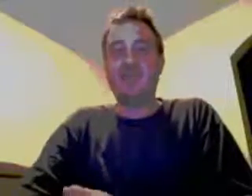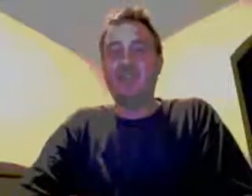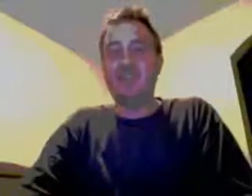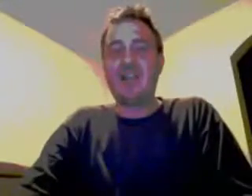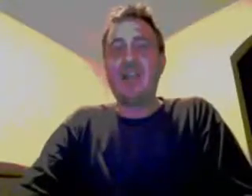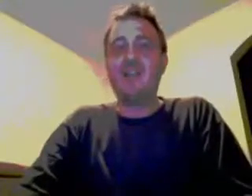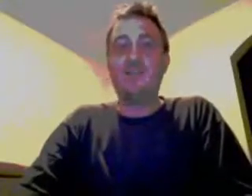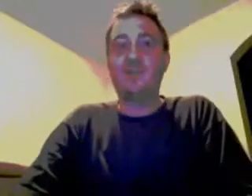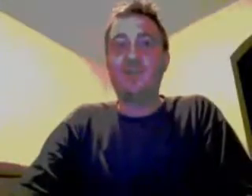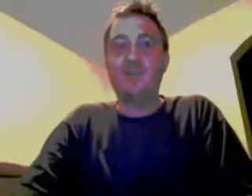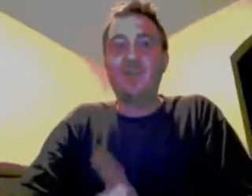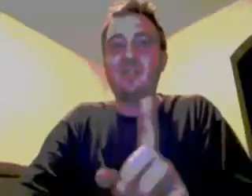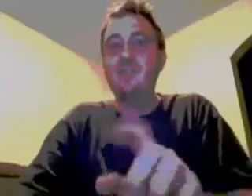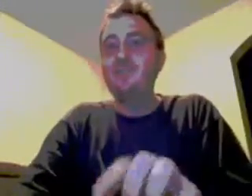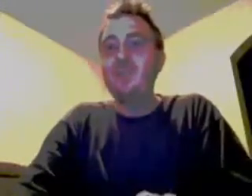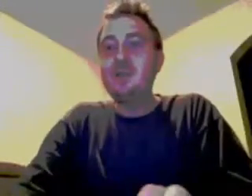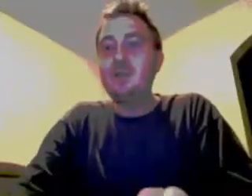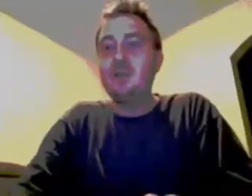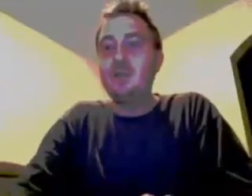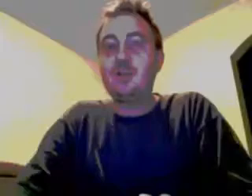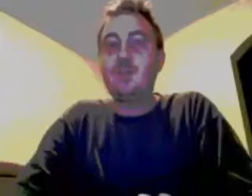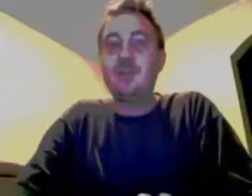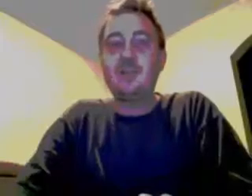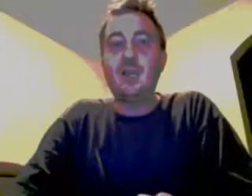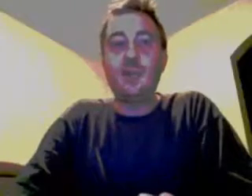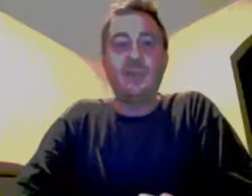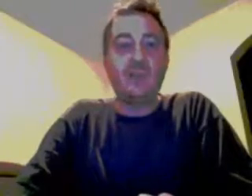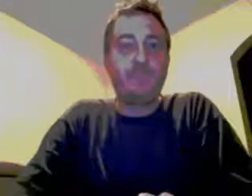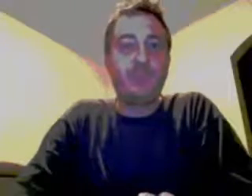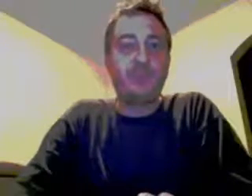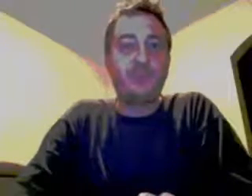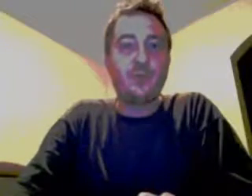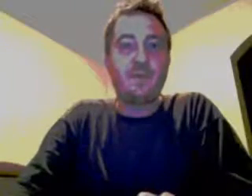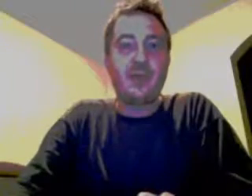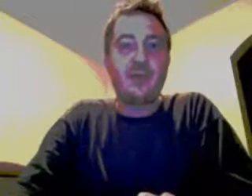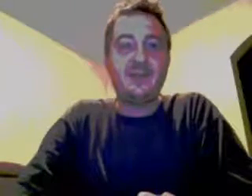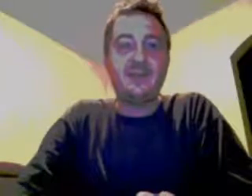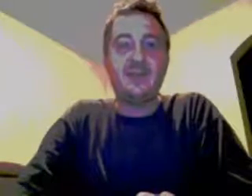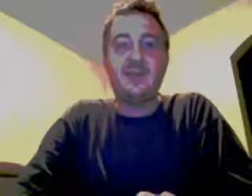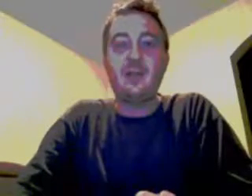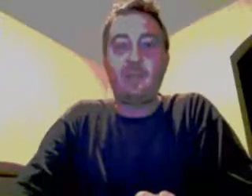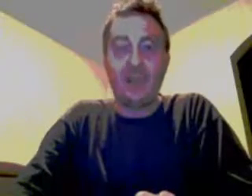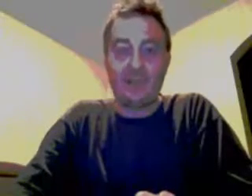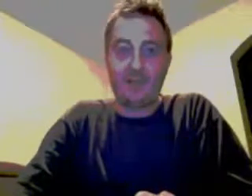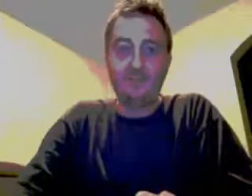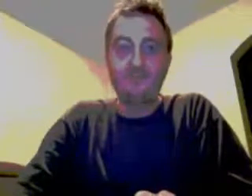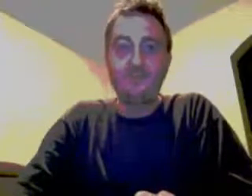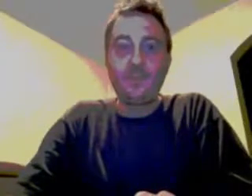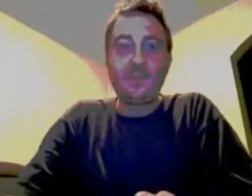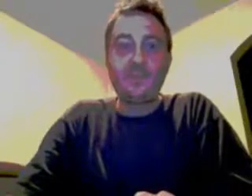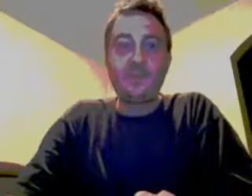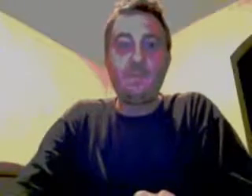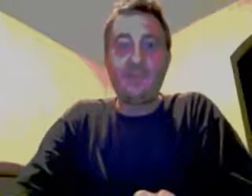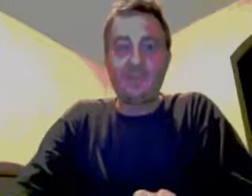Congeniality would do this. This is a good piece, Huffington Post, written by Jessica Peck. And so, Miss